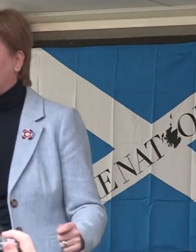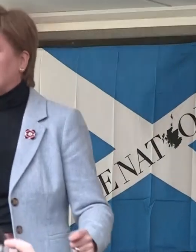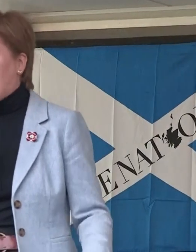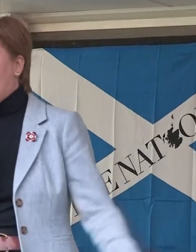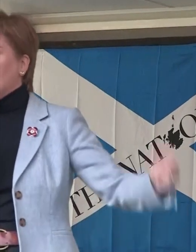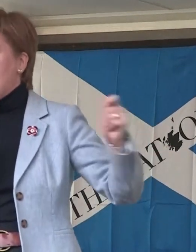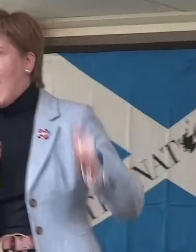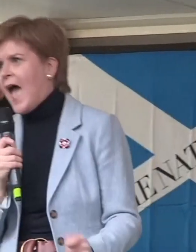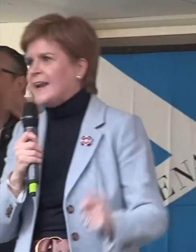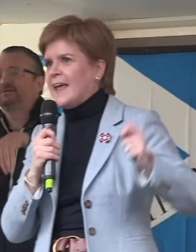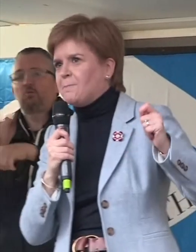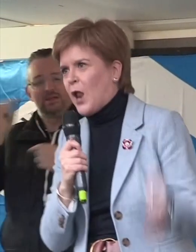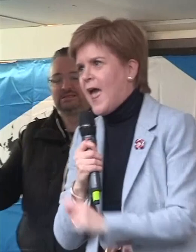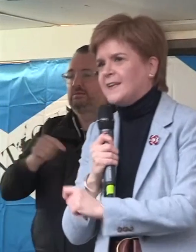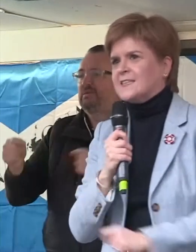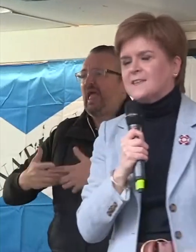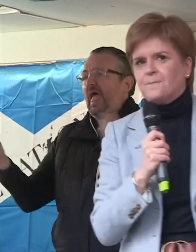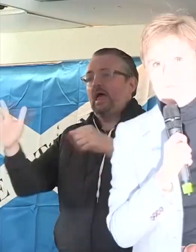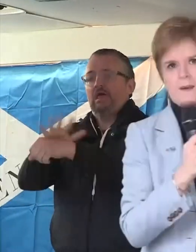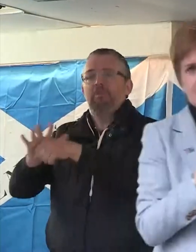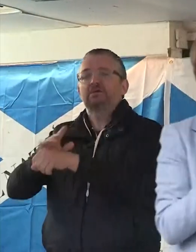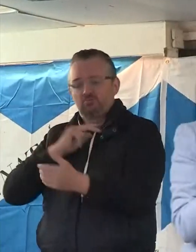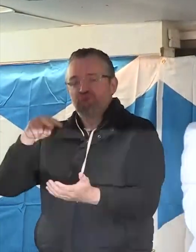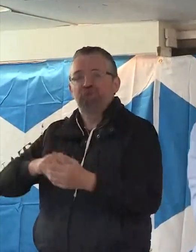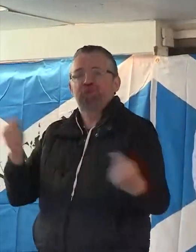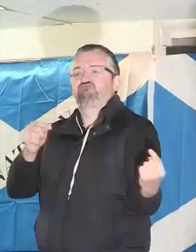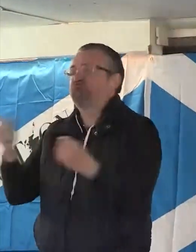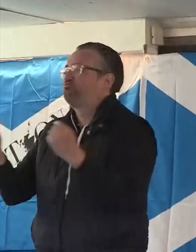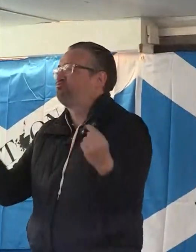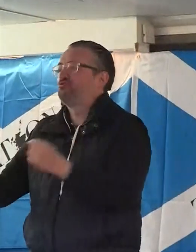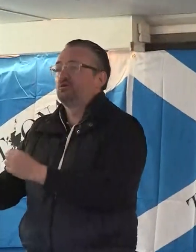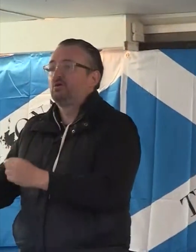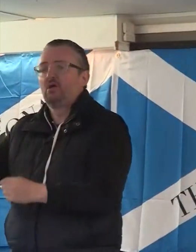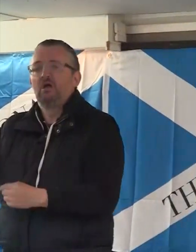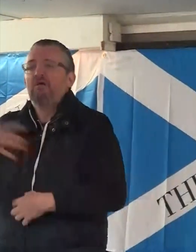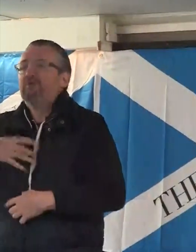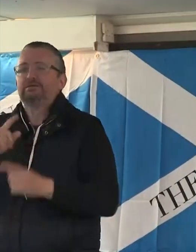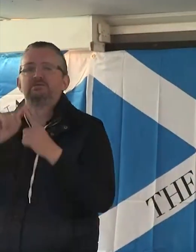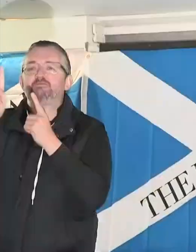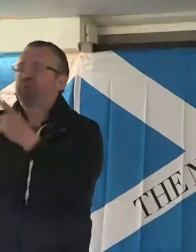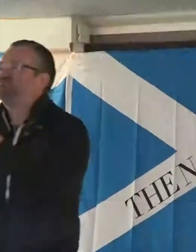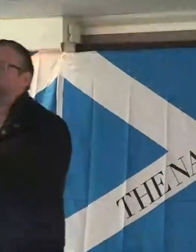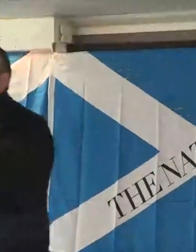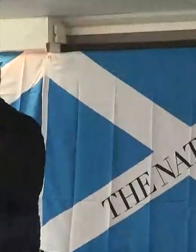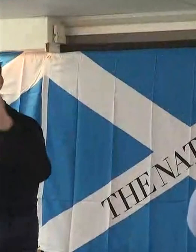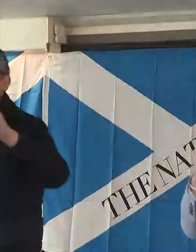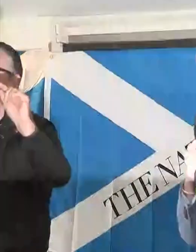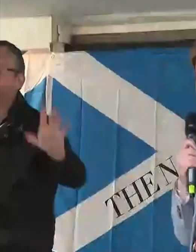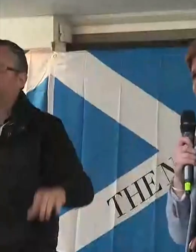any time, any place. So stop running scared and come